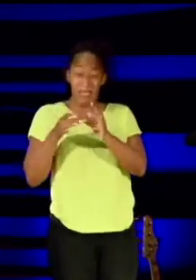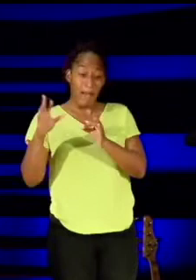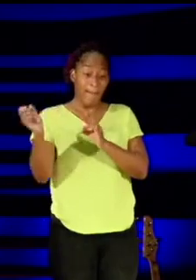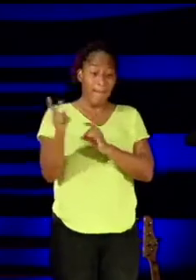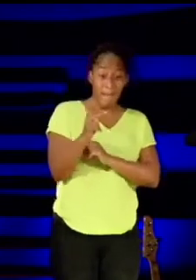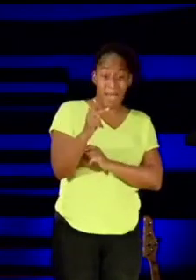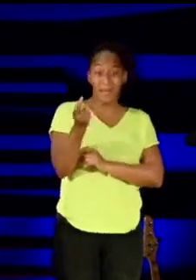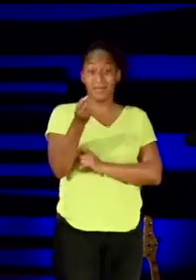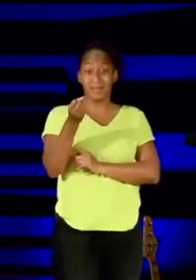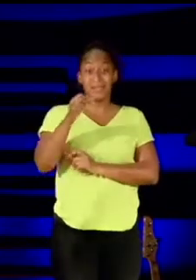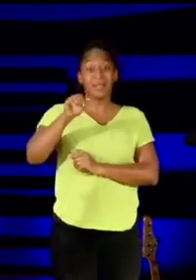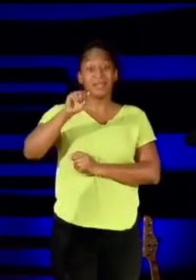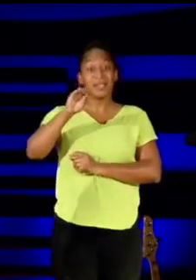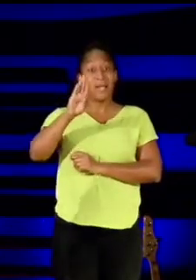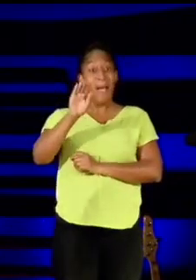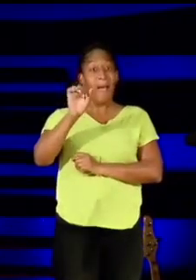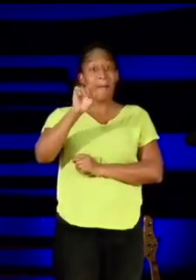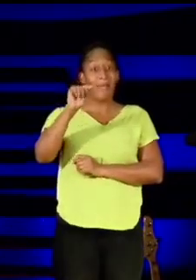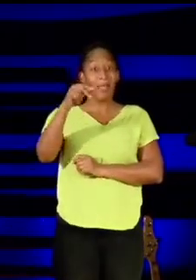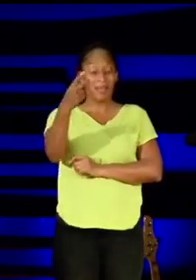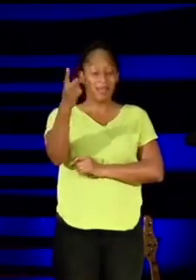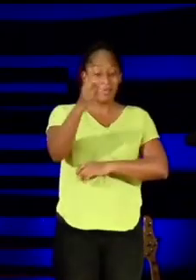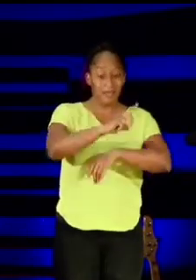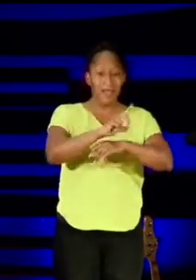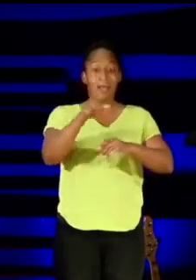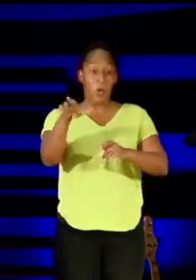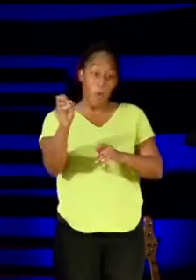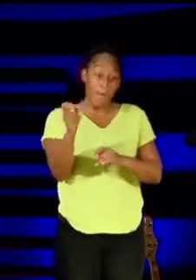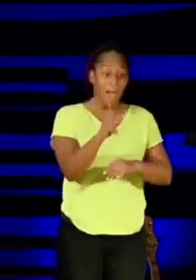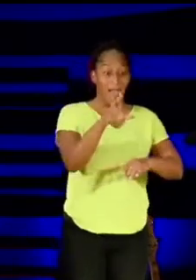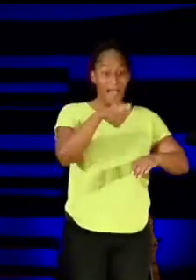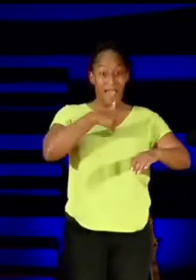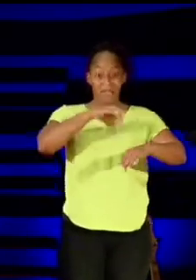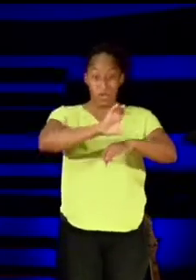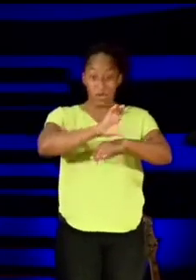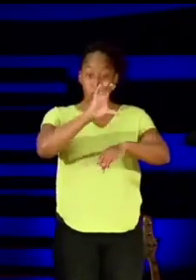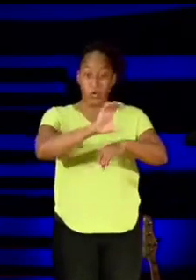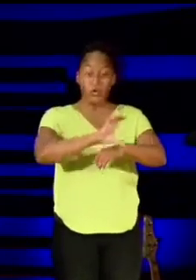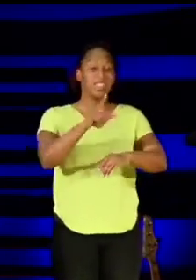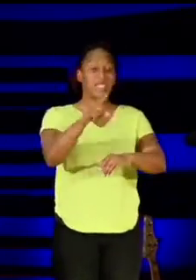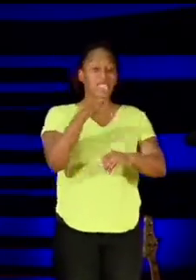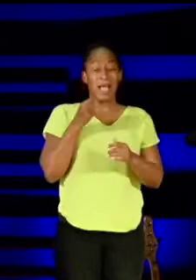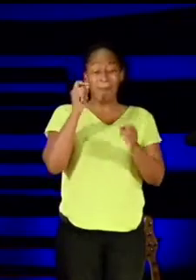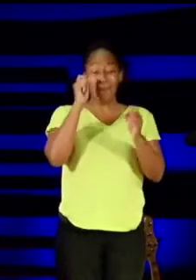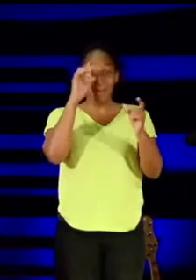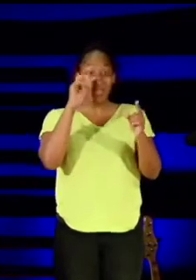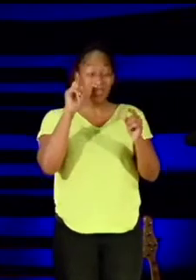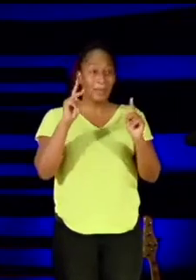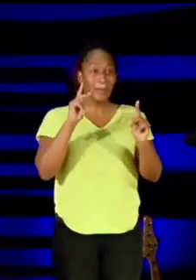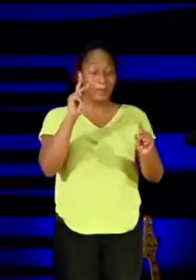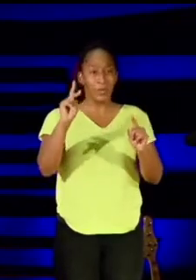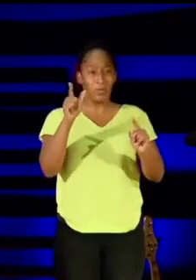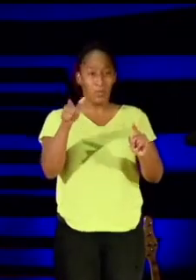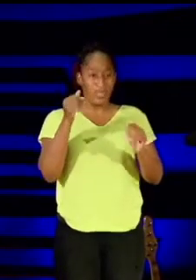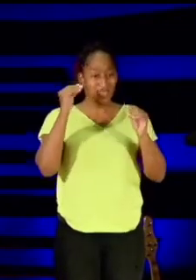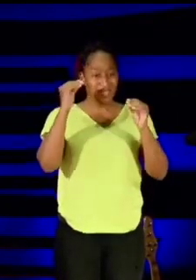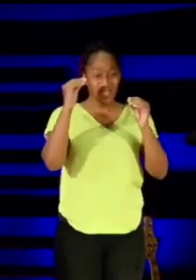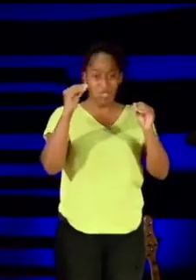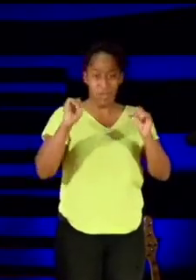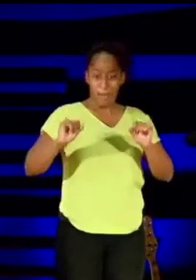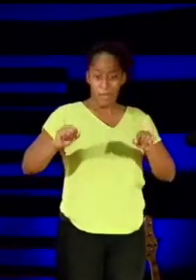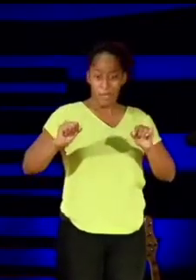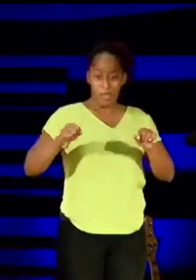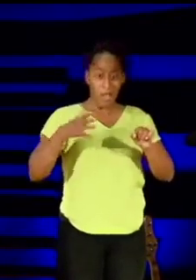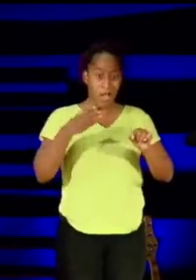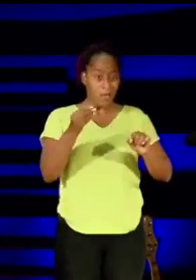Back having churches? We're back having church. Amazing, people with his teaching ability and the power in which he taught, kind of like